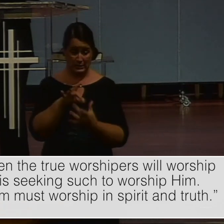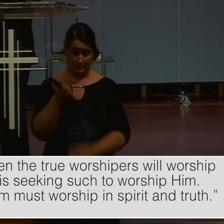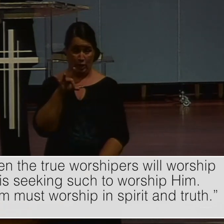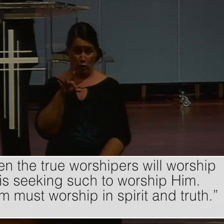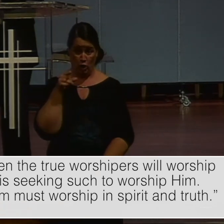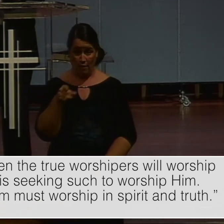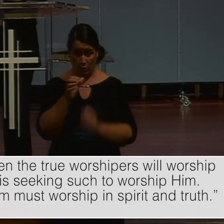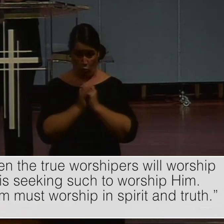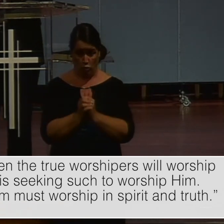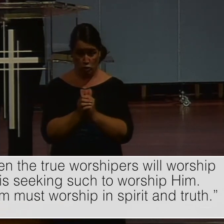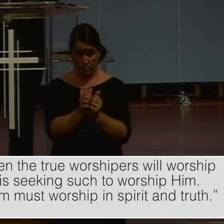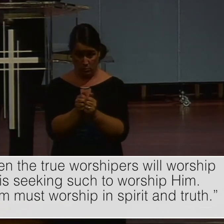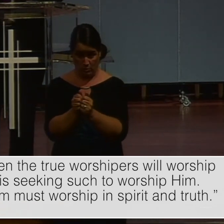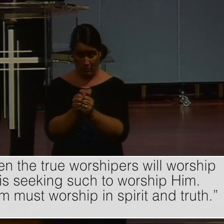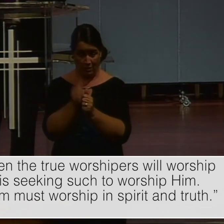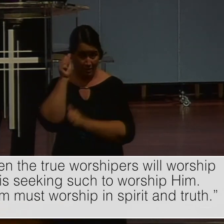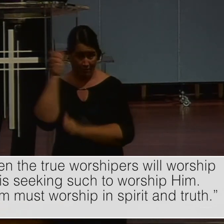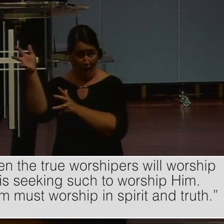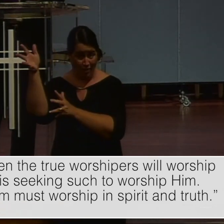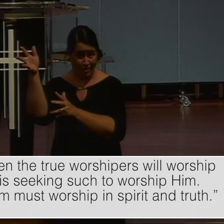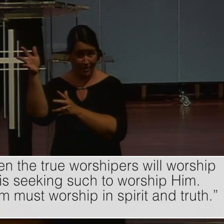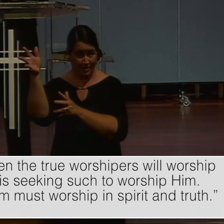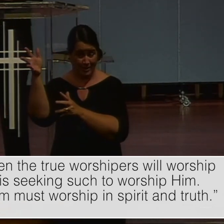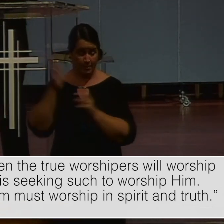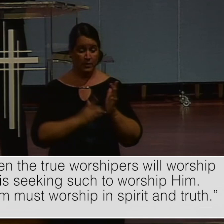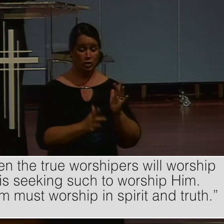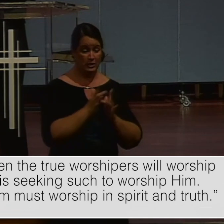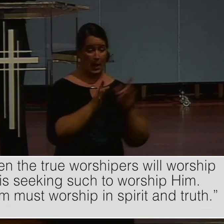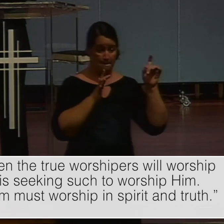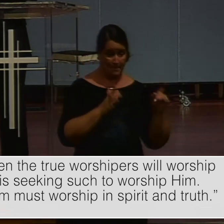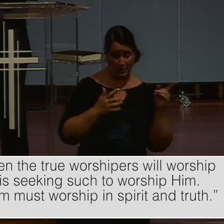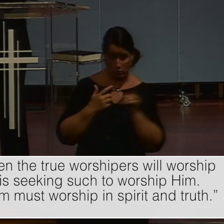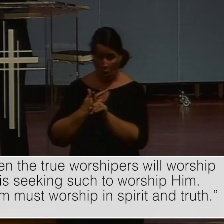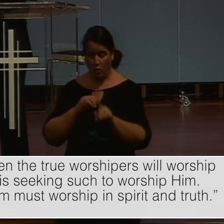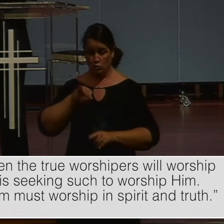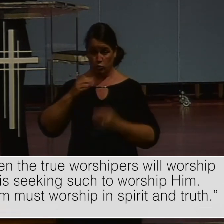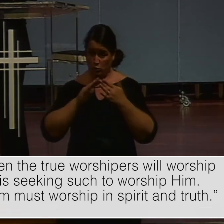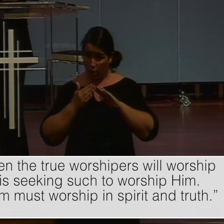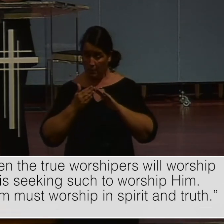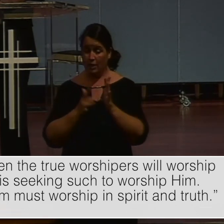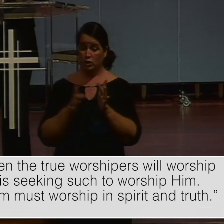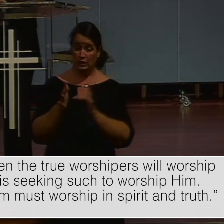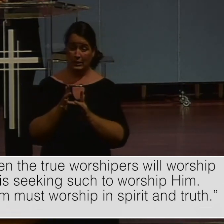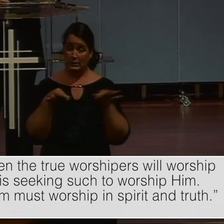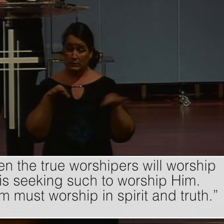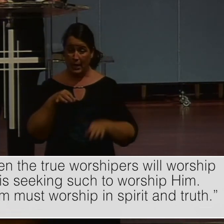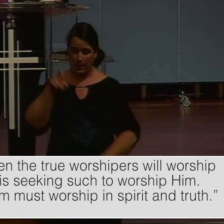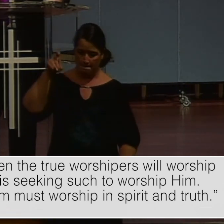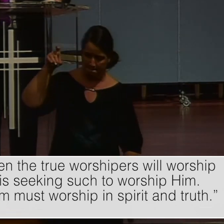Those who worship him. Just like. Jesus must needs. Go through Jerusalem. Those who worship him. Must. Worship him.